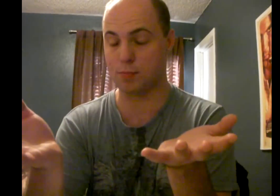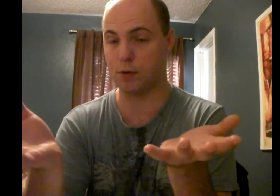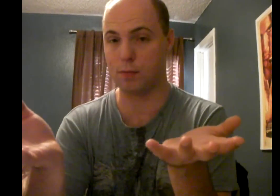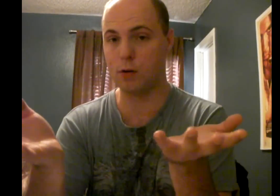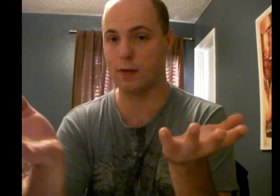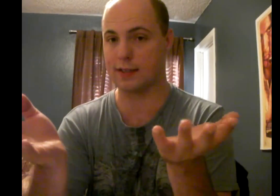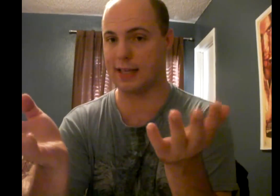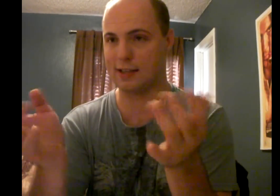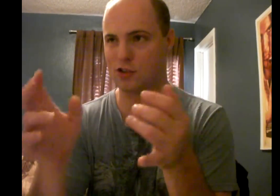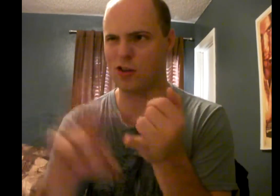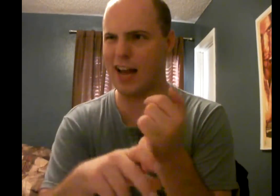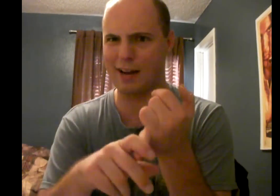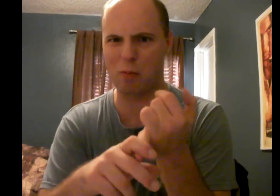spoof movies, like Shrek.